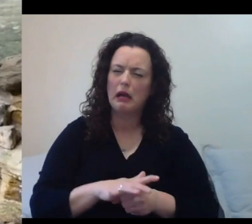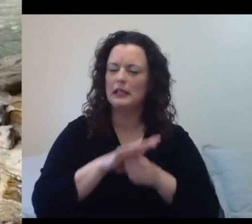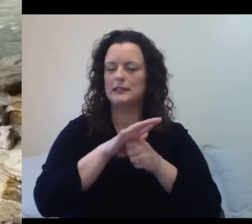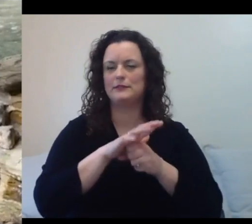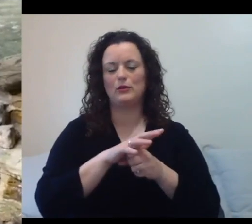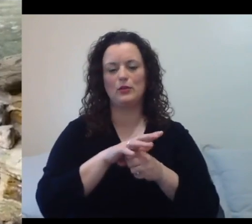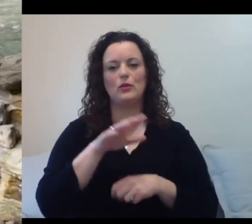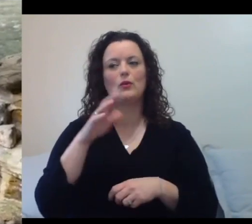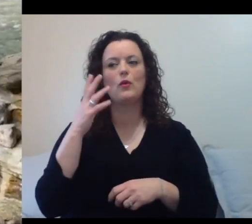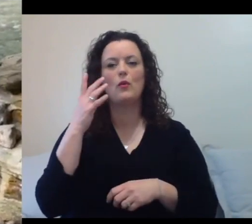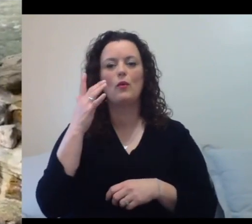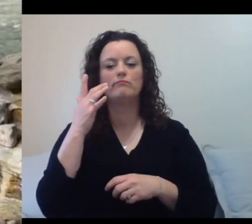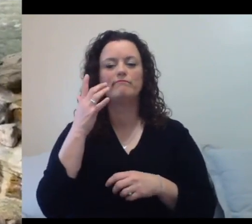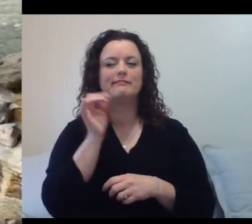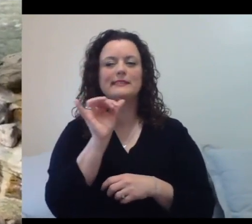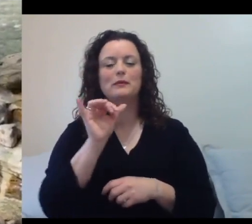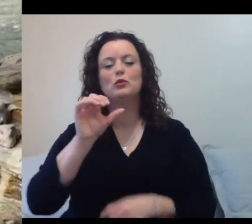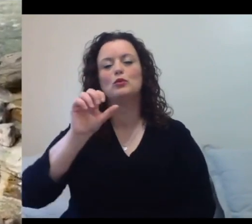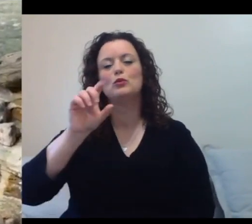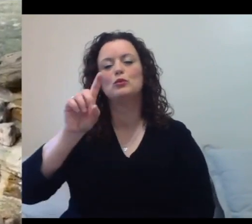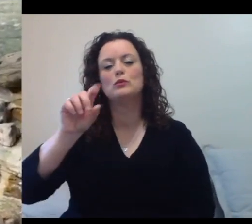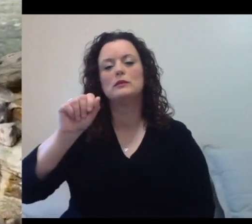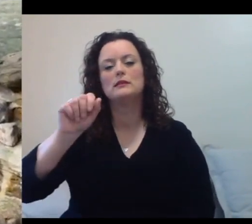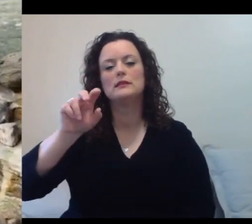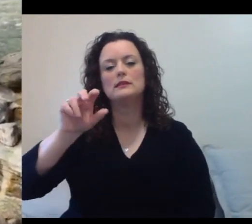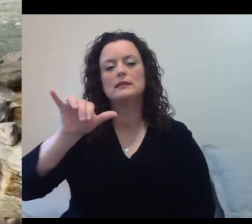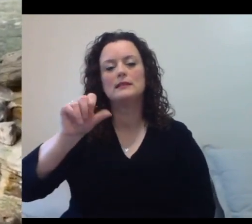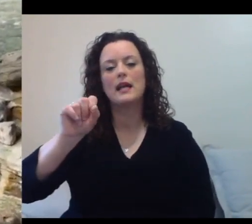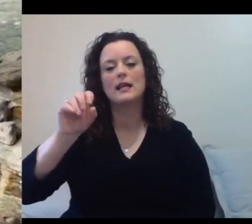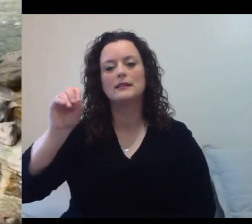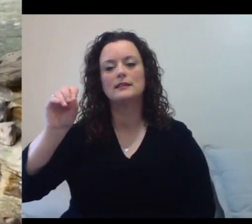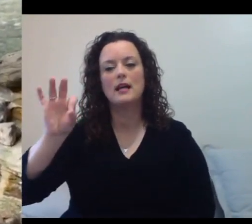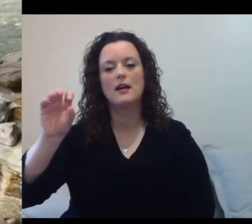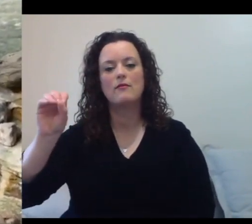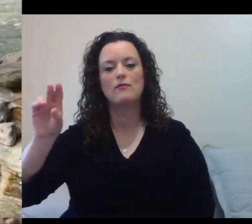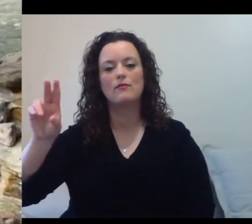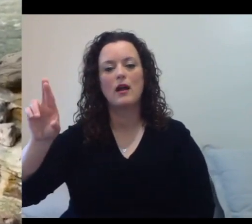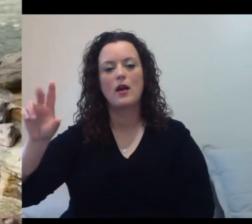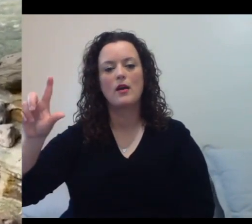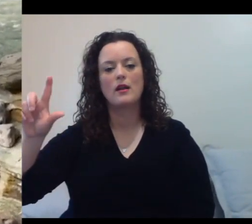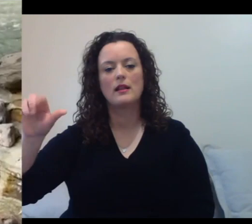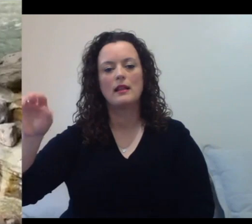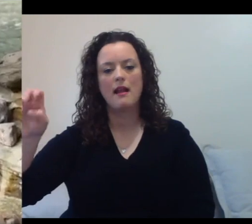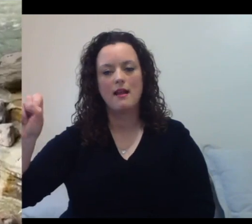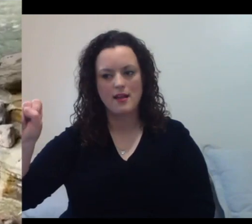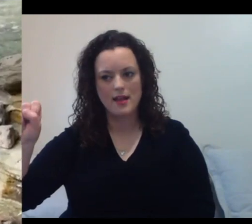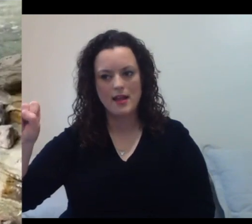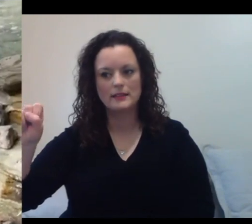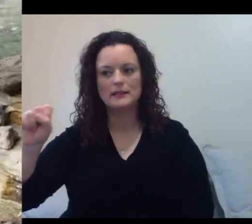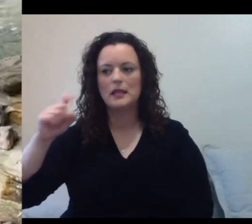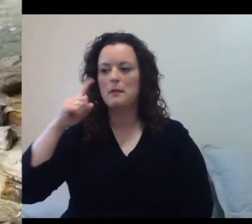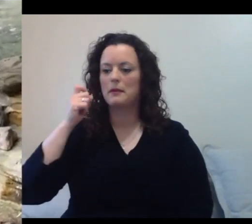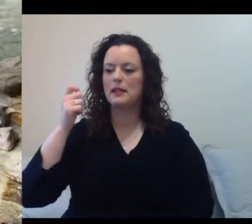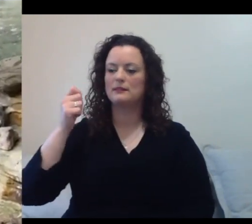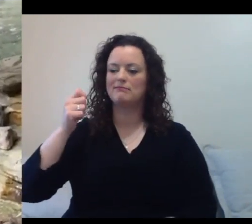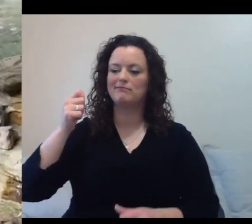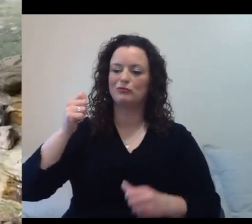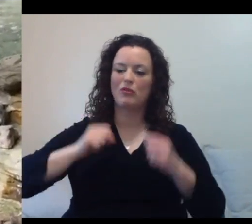like days of our lives in the TV show. Because breeding season, everybody's a little edgy with everybody. There's lots of drama. We have to come in and kind of monitor